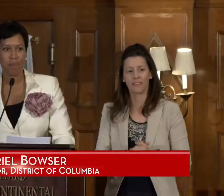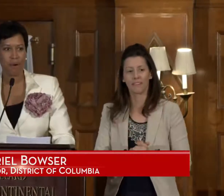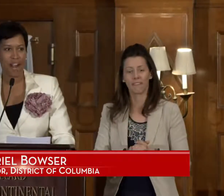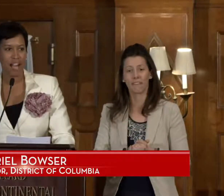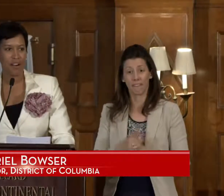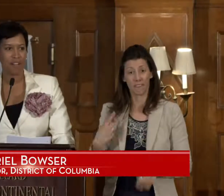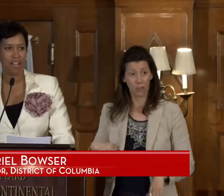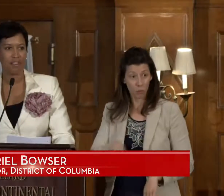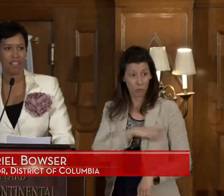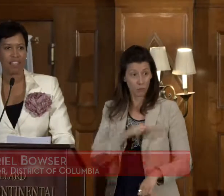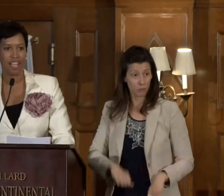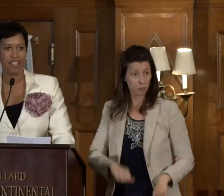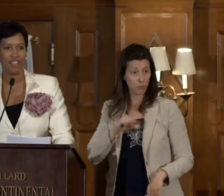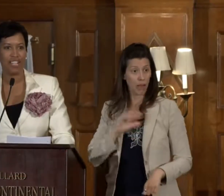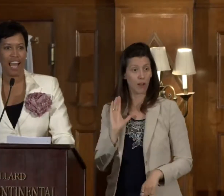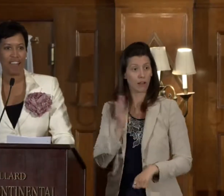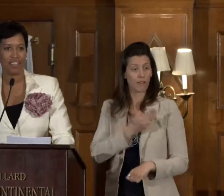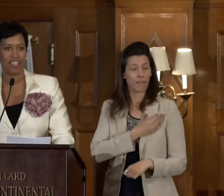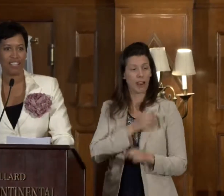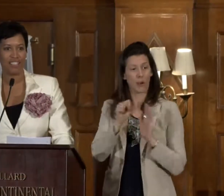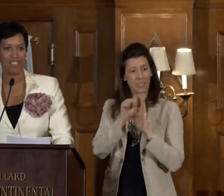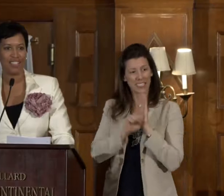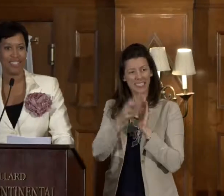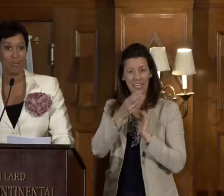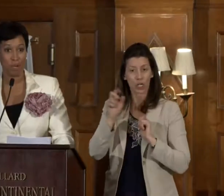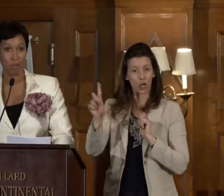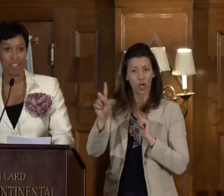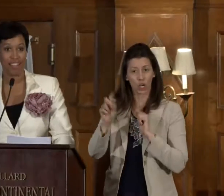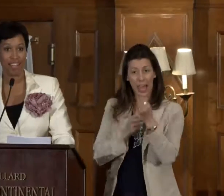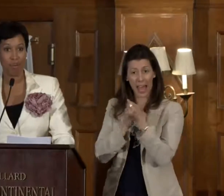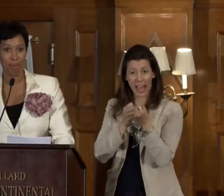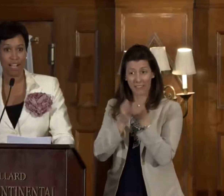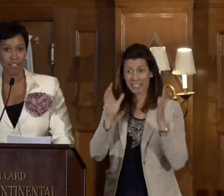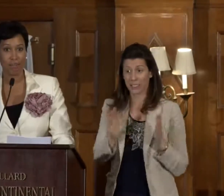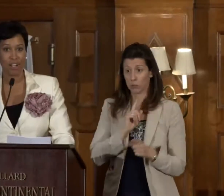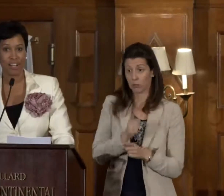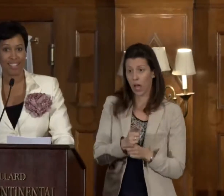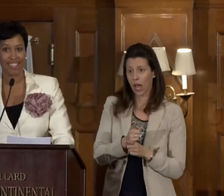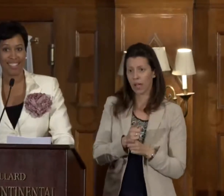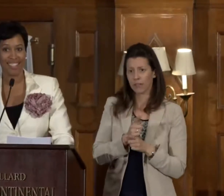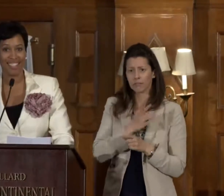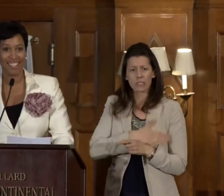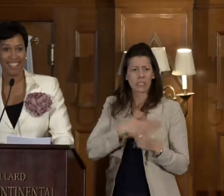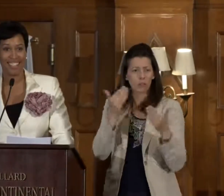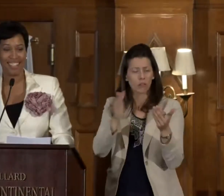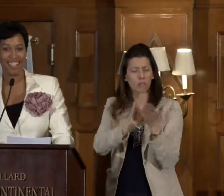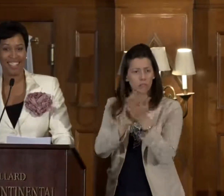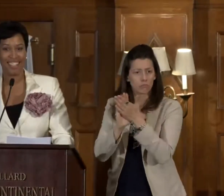Weren't we proud of our statehood advocates? Weren't we? Give them a round of applause.